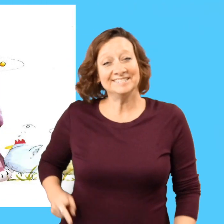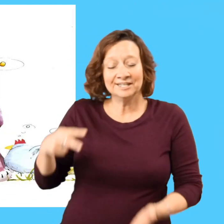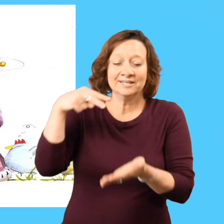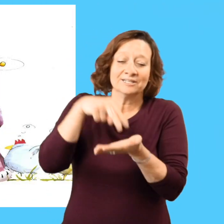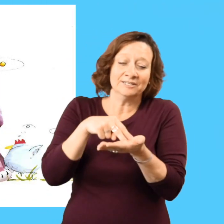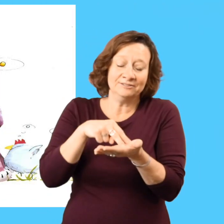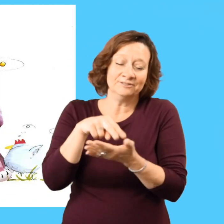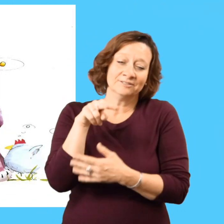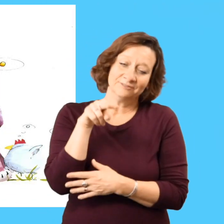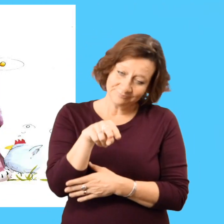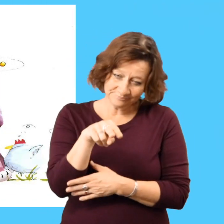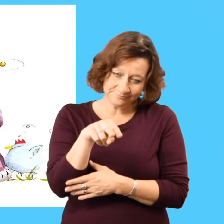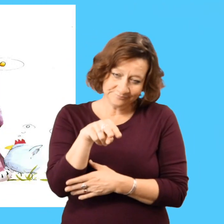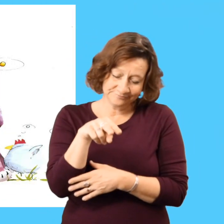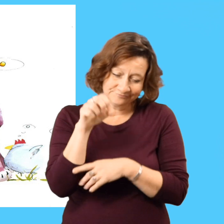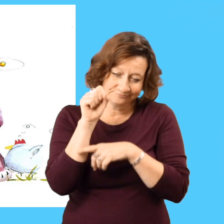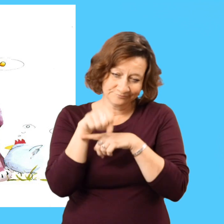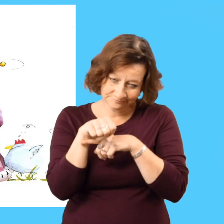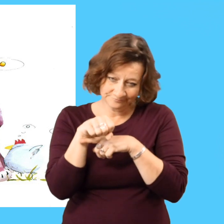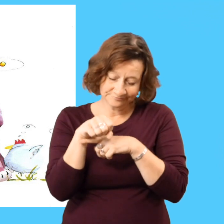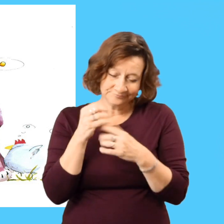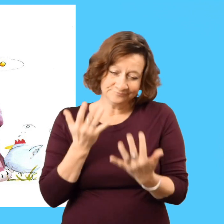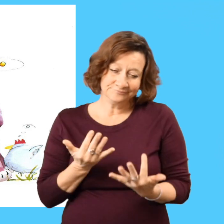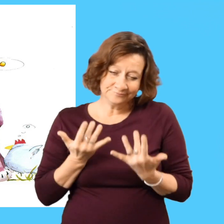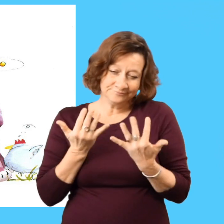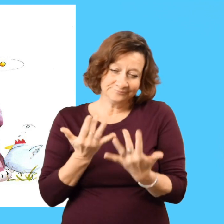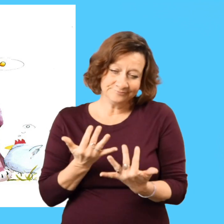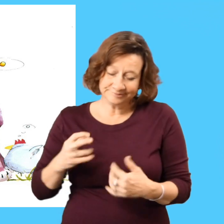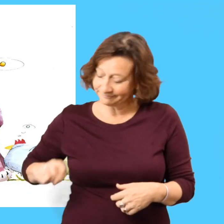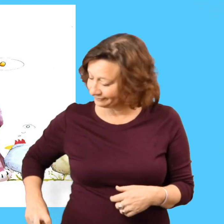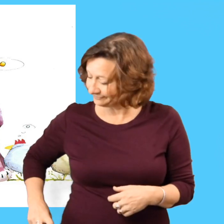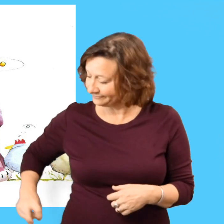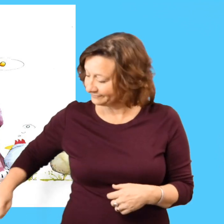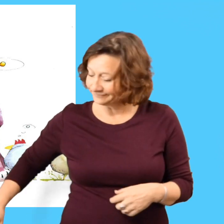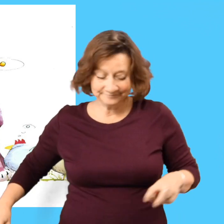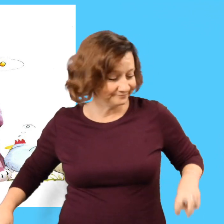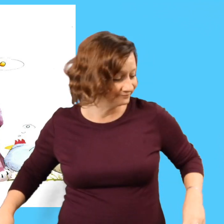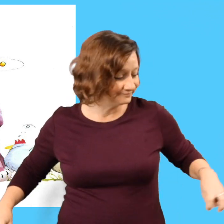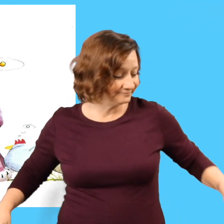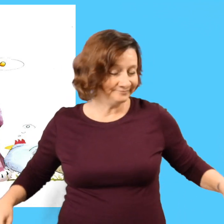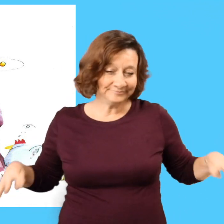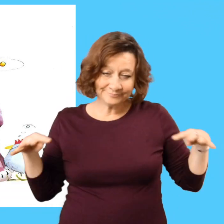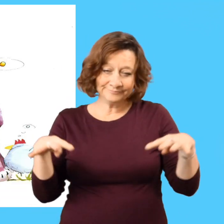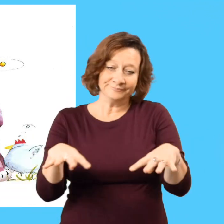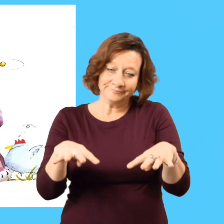The king, with hens on either side, stood and watched.